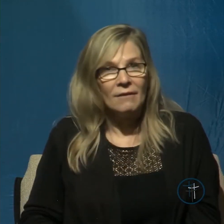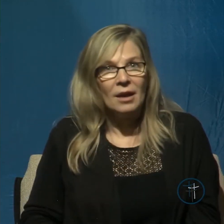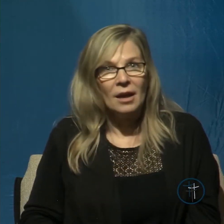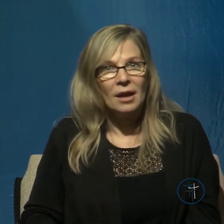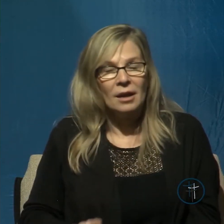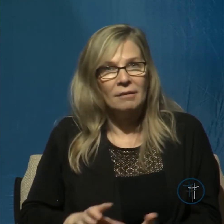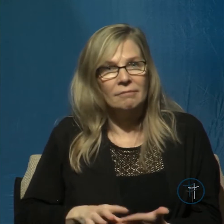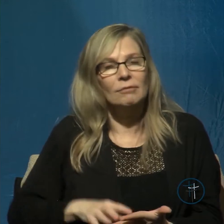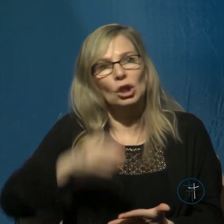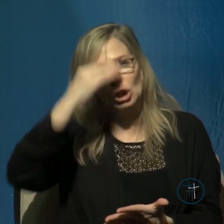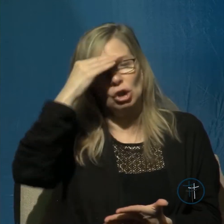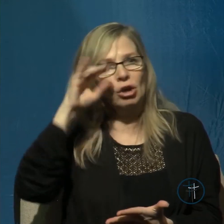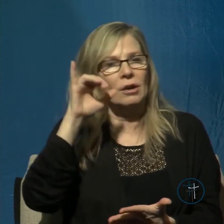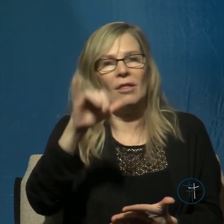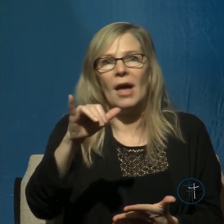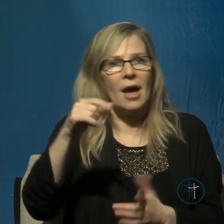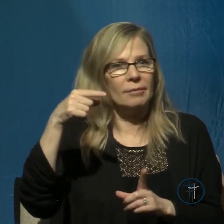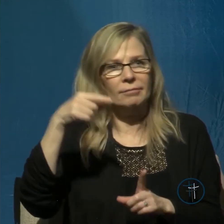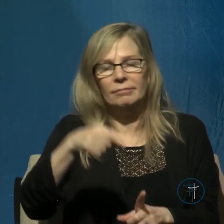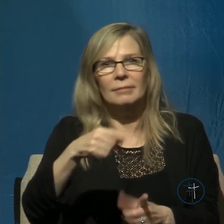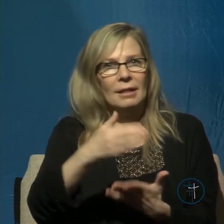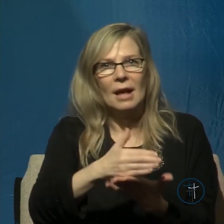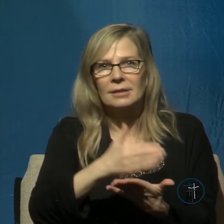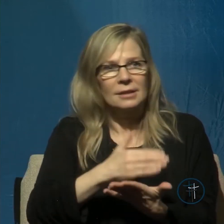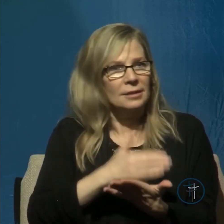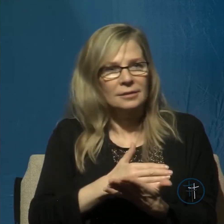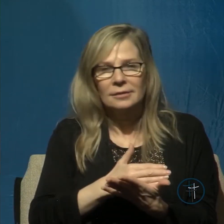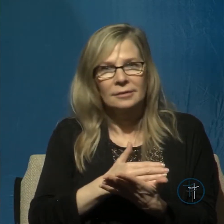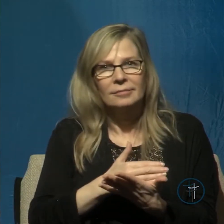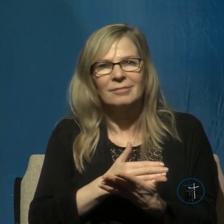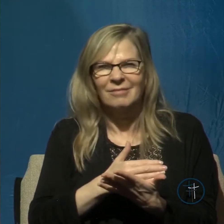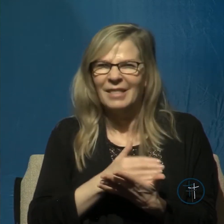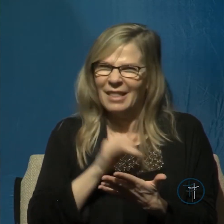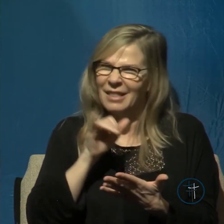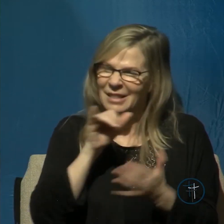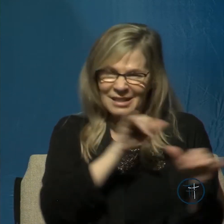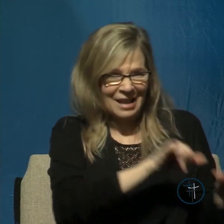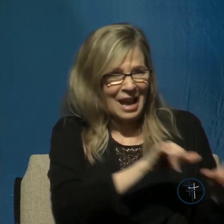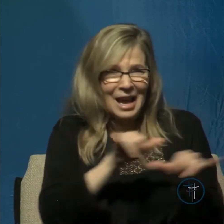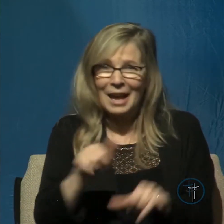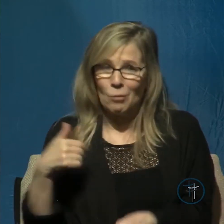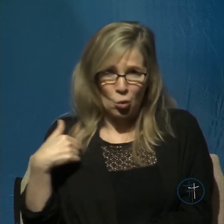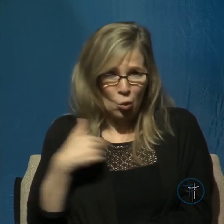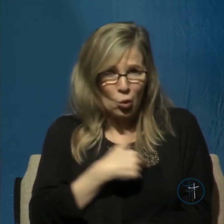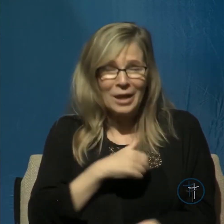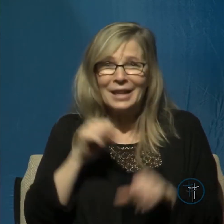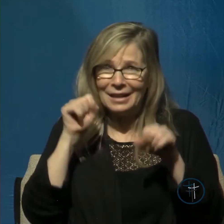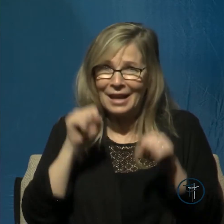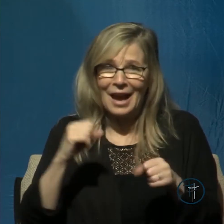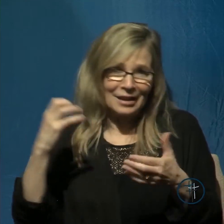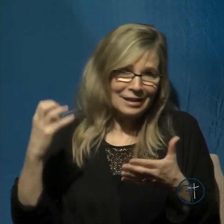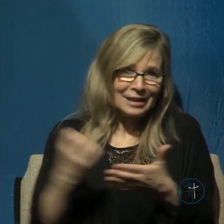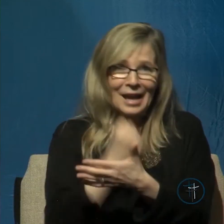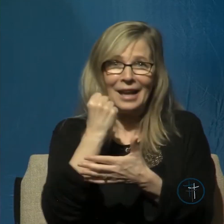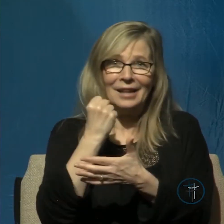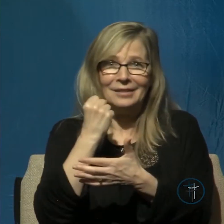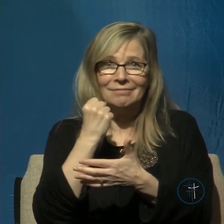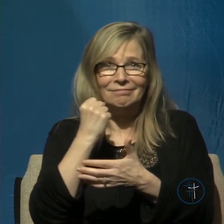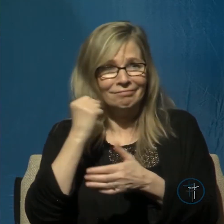overcoming all of his fears that's the same way that you and I can gain victory over our fears it comes